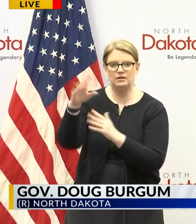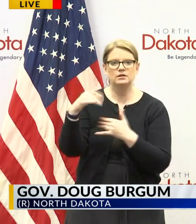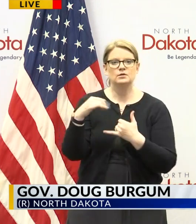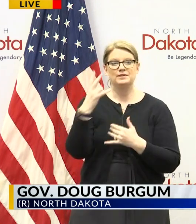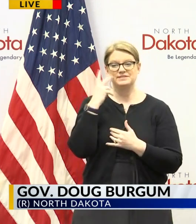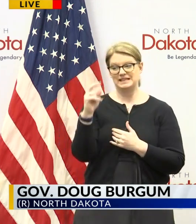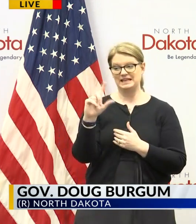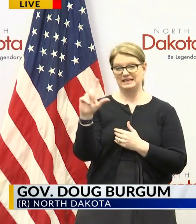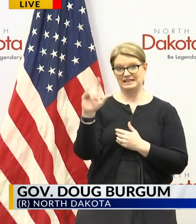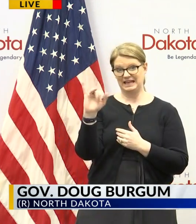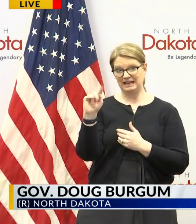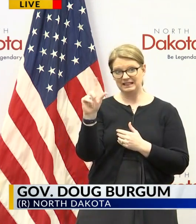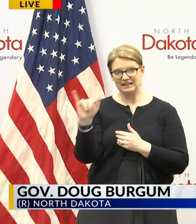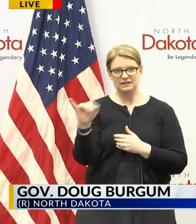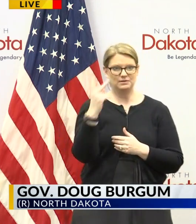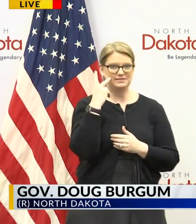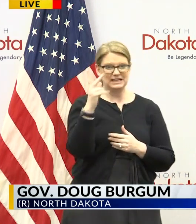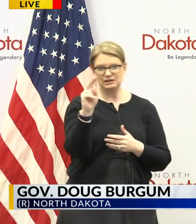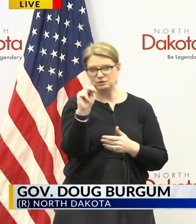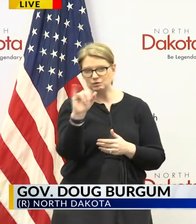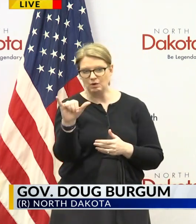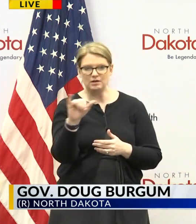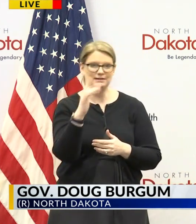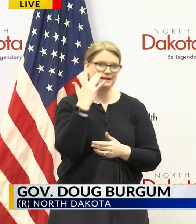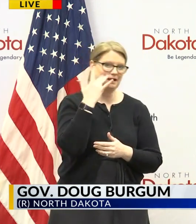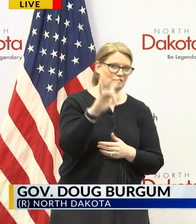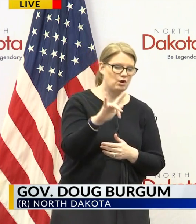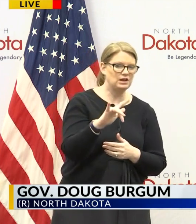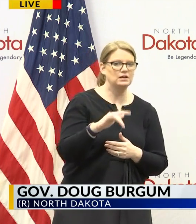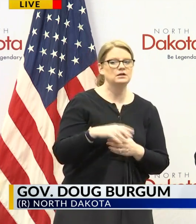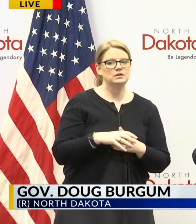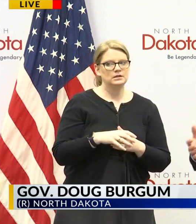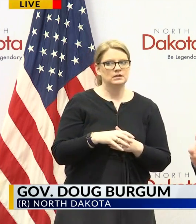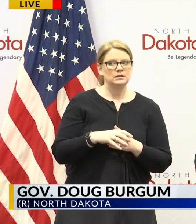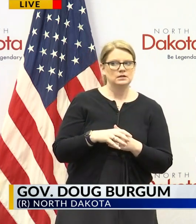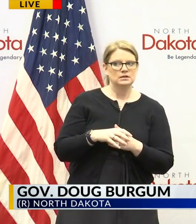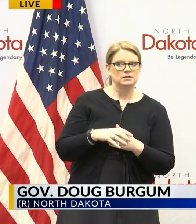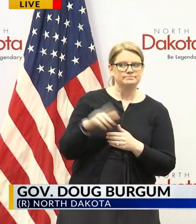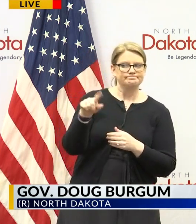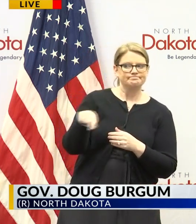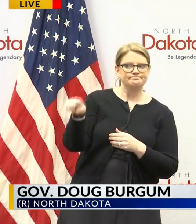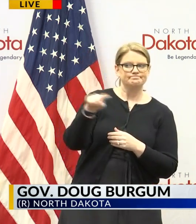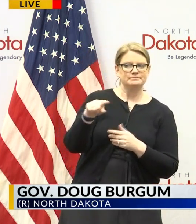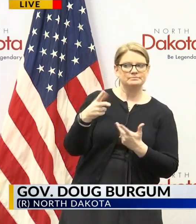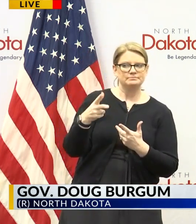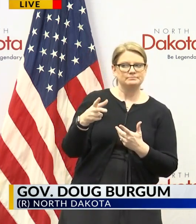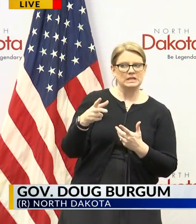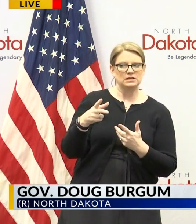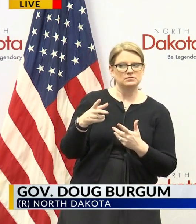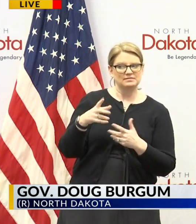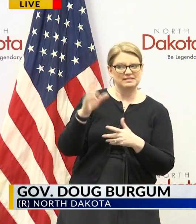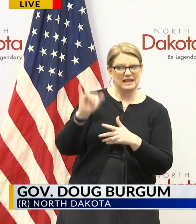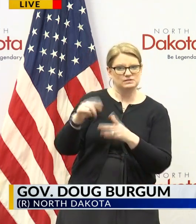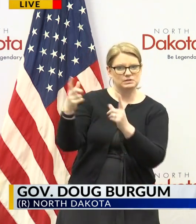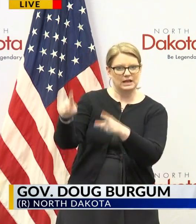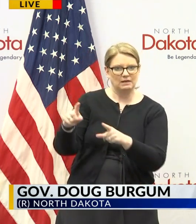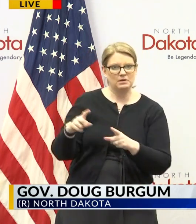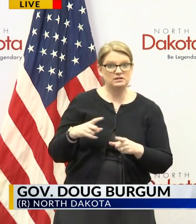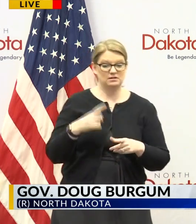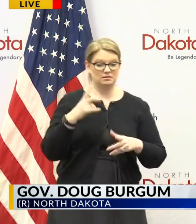in New York seeing it in California that's a lens into the future people might say we don't know what's going to happen but